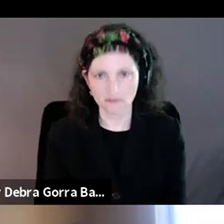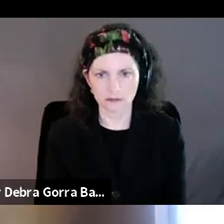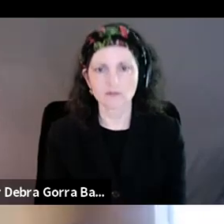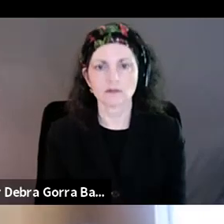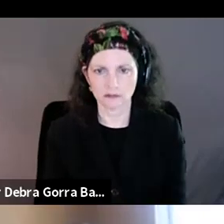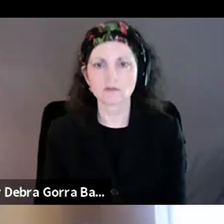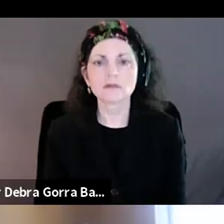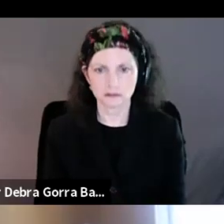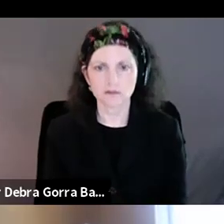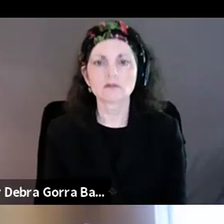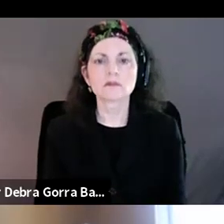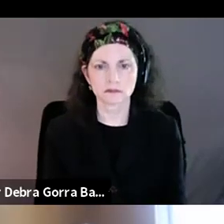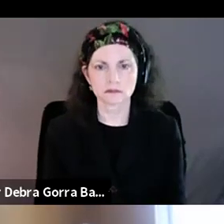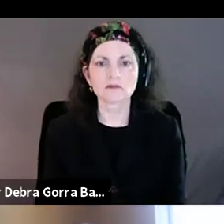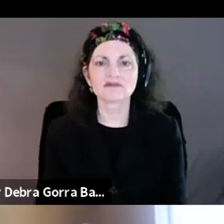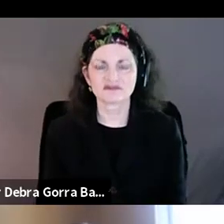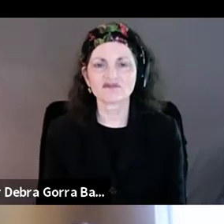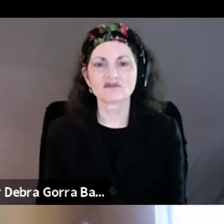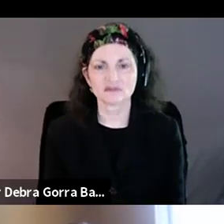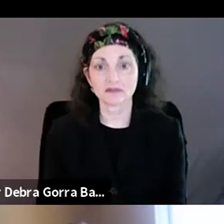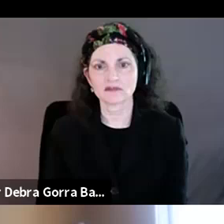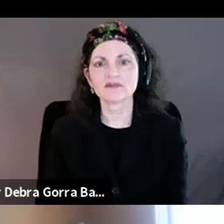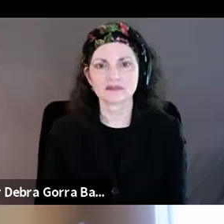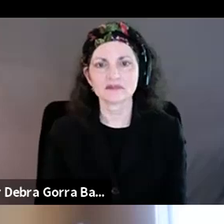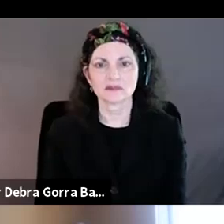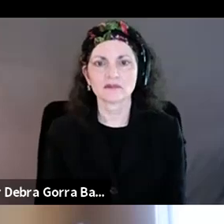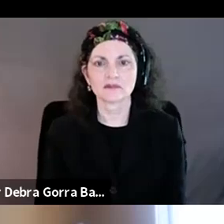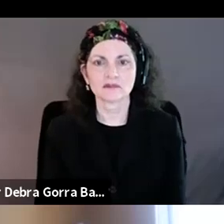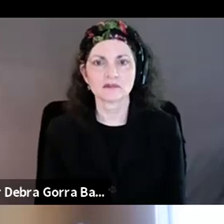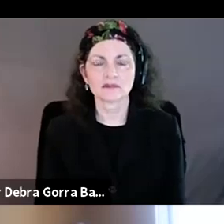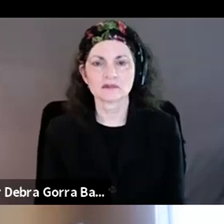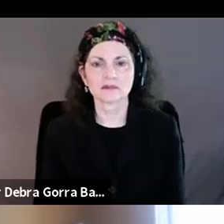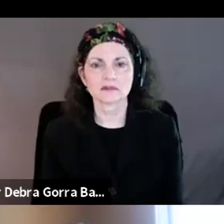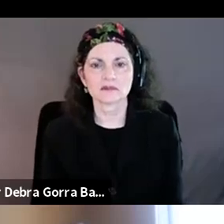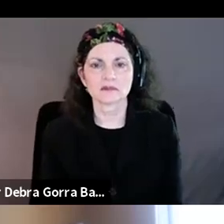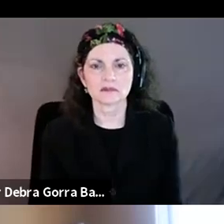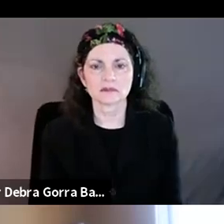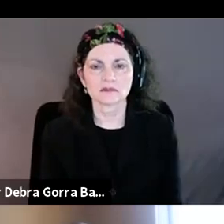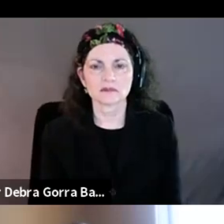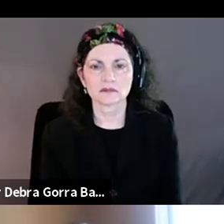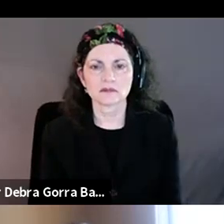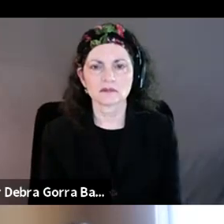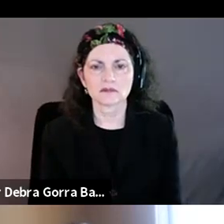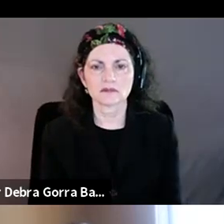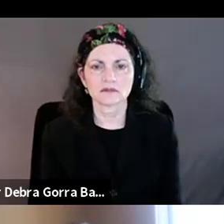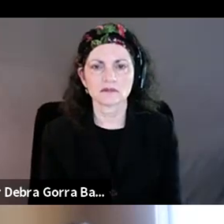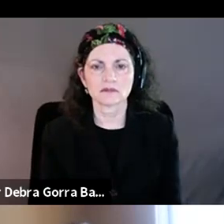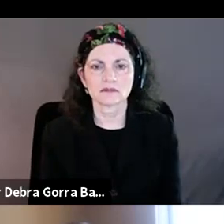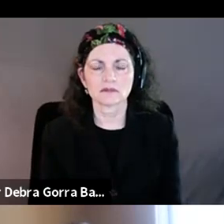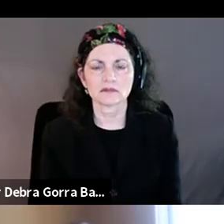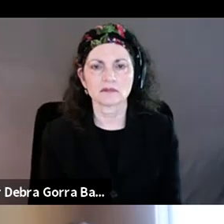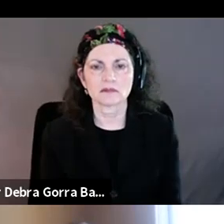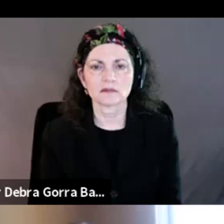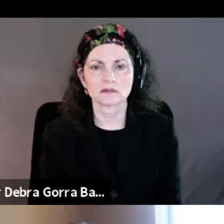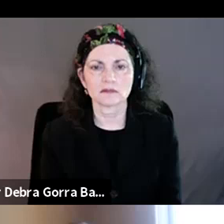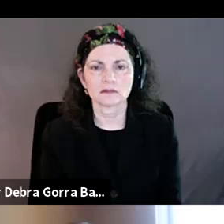disability communities within the cultures. Like for me, part of deaf and hard of hearing community, you know, that we